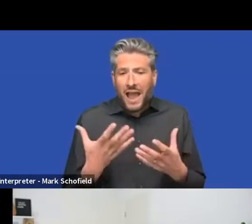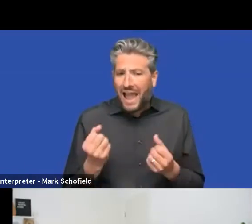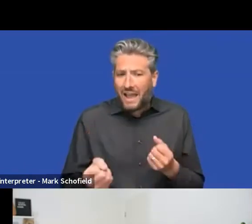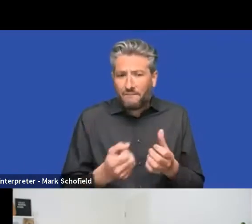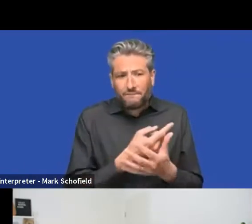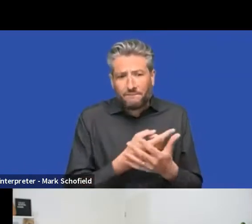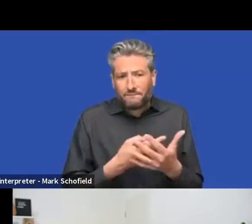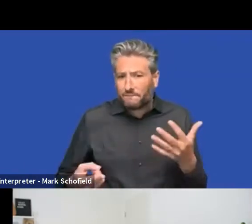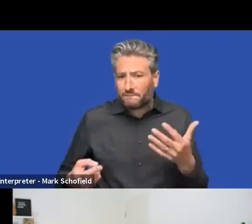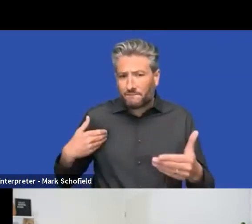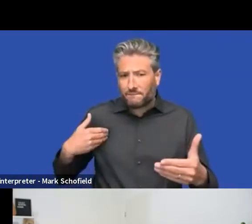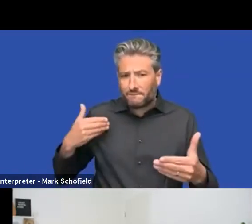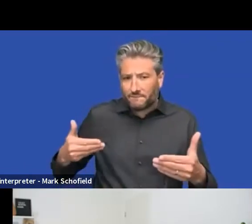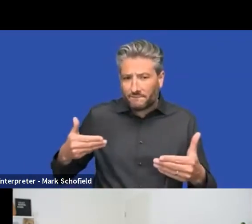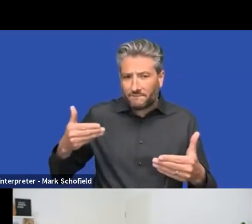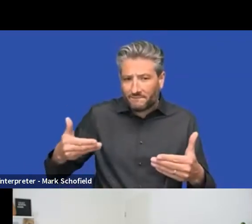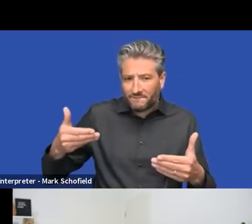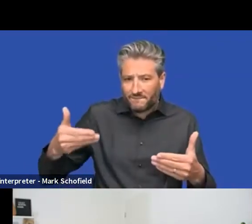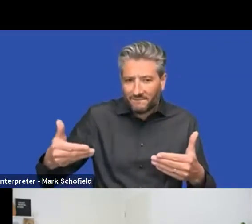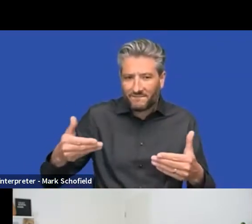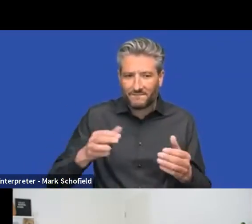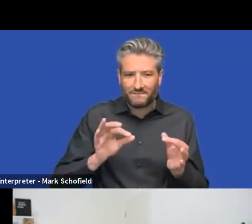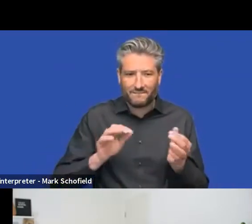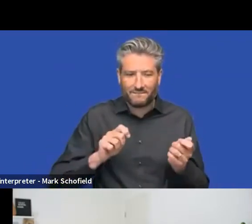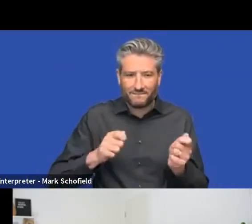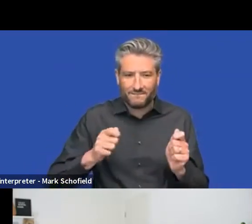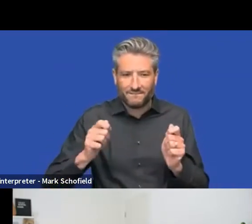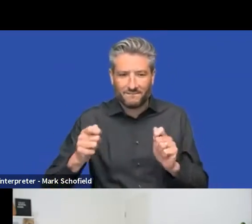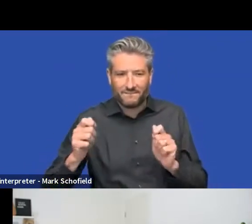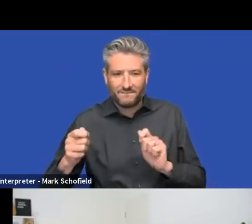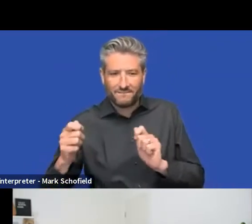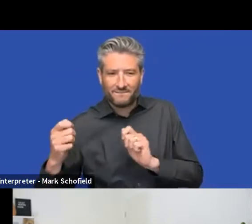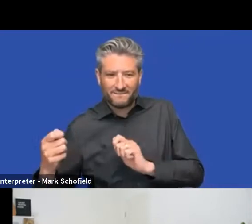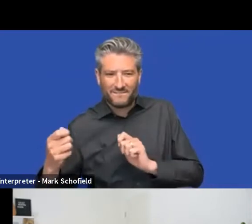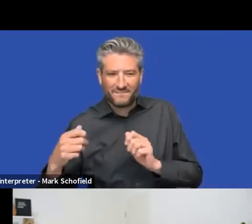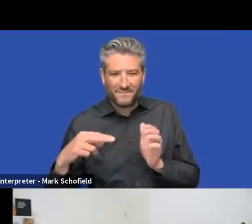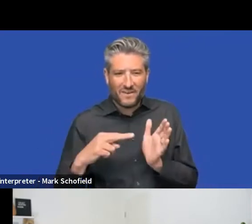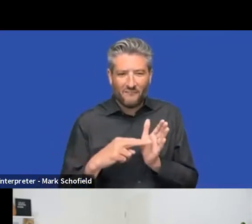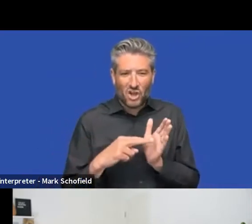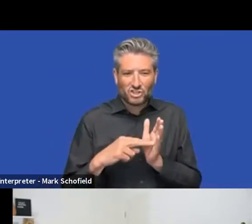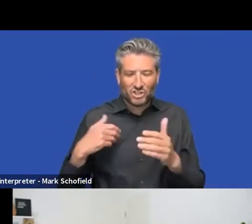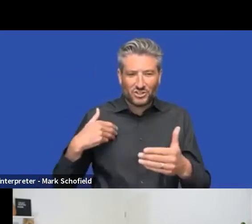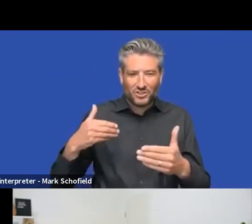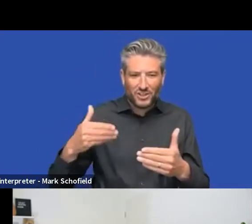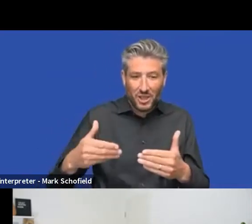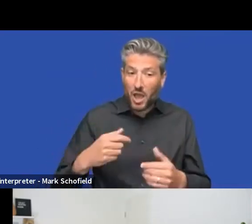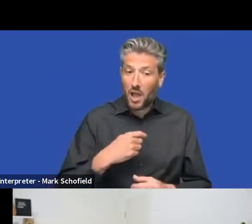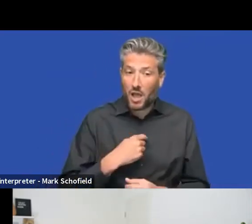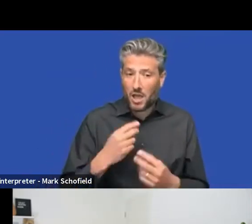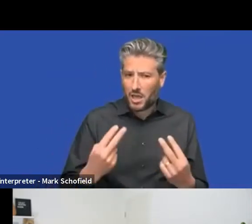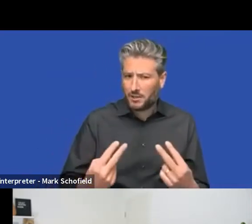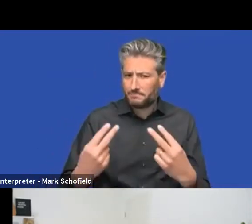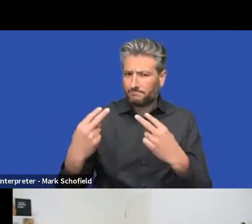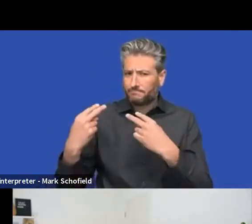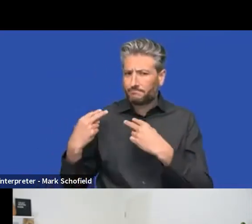deck a couple of, uh, uh, of hours ago because I'm preparing for code garden as well, uh, uh, and found some of the, the first, uh,